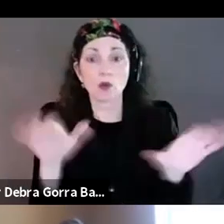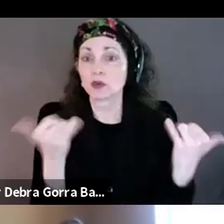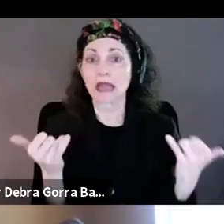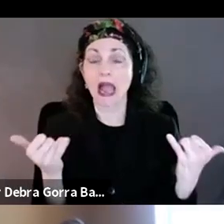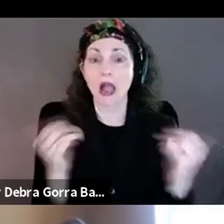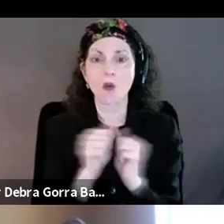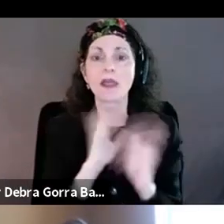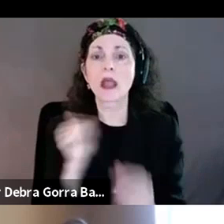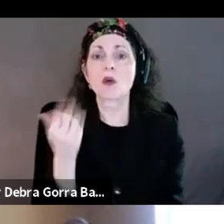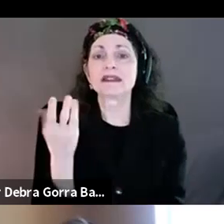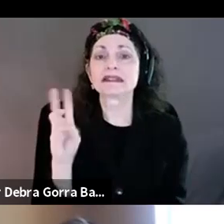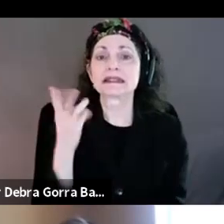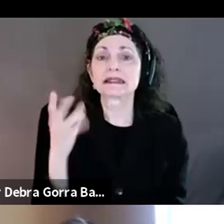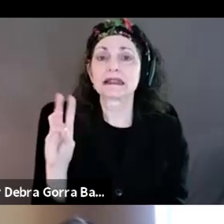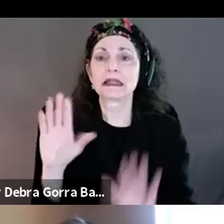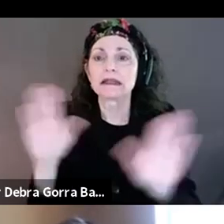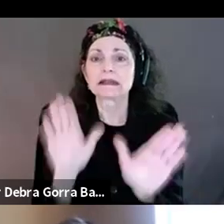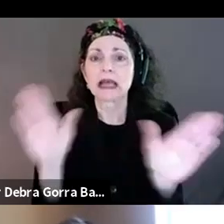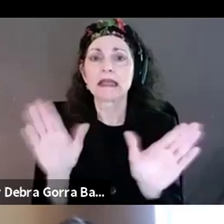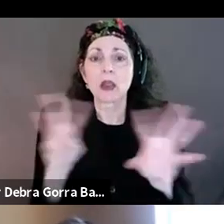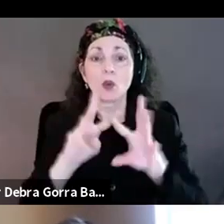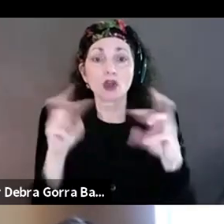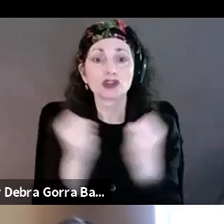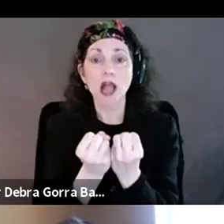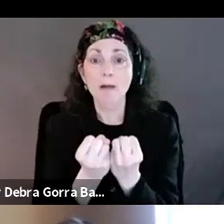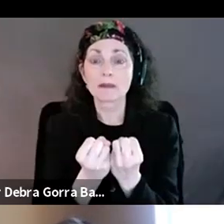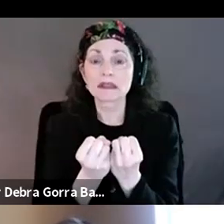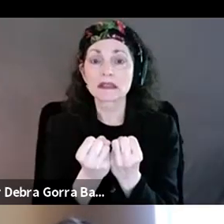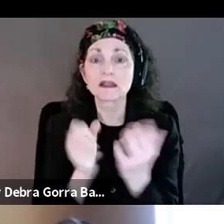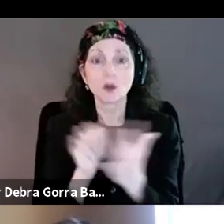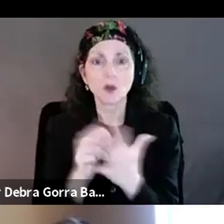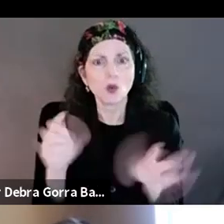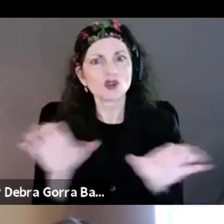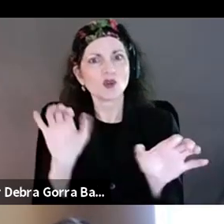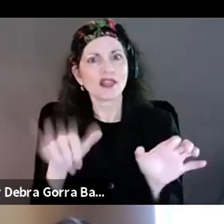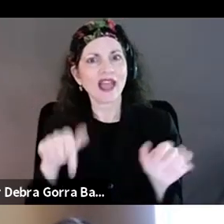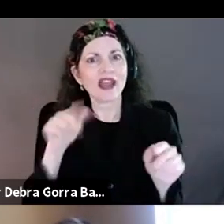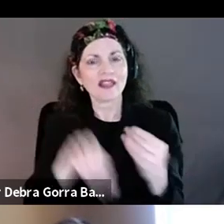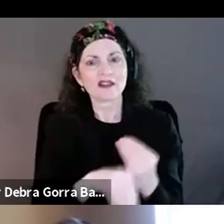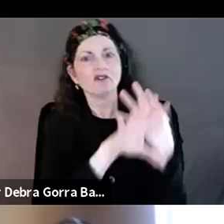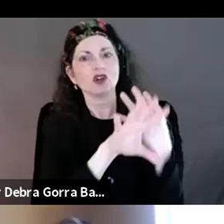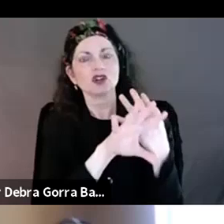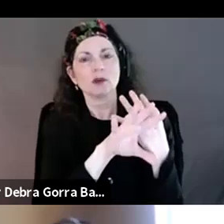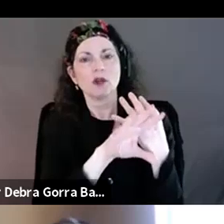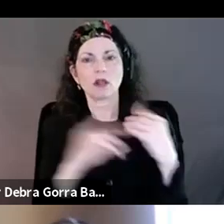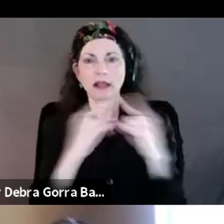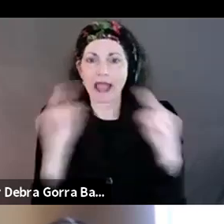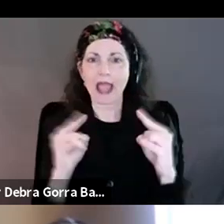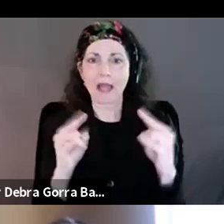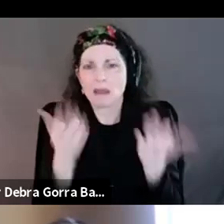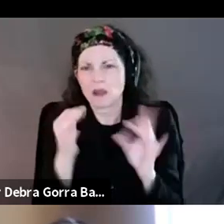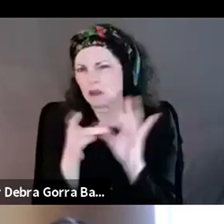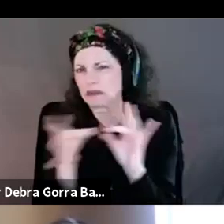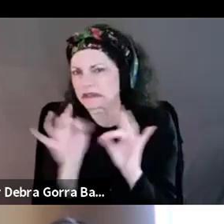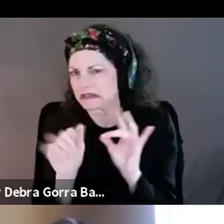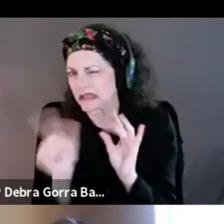workshops that we're holding in this virtual Crip Camp, we might talk about that a little bit later,